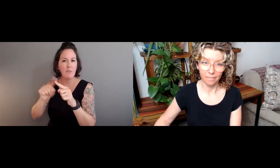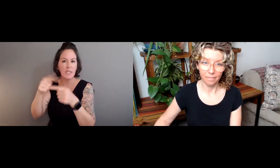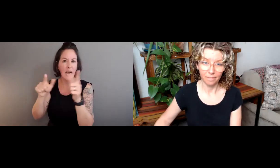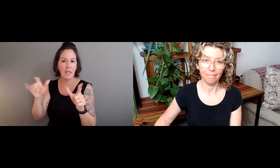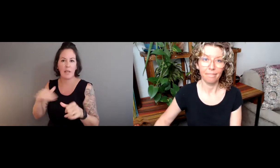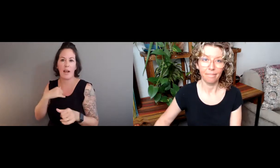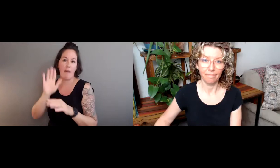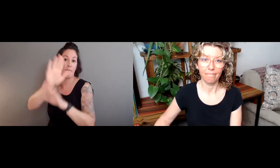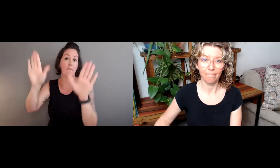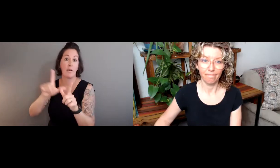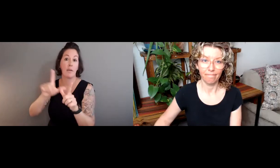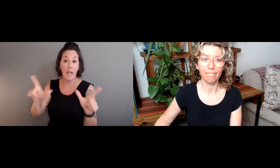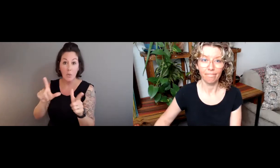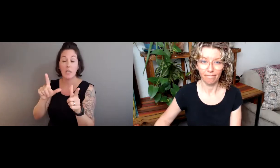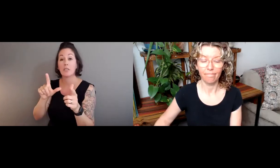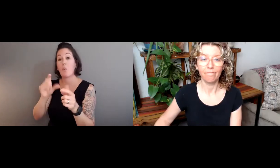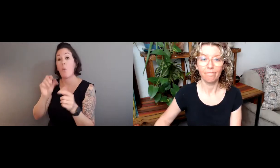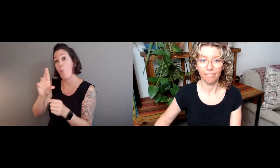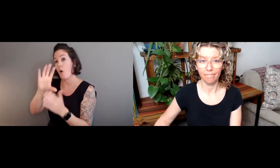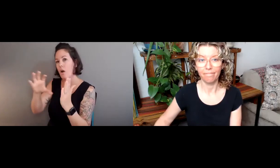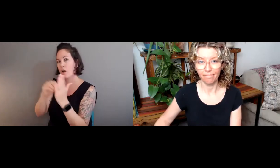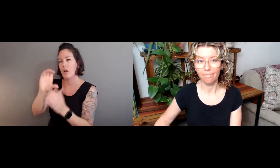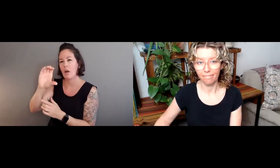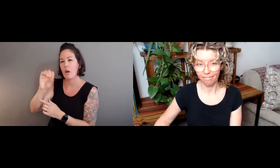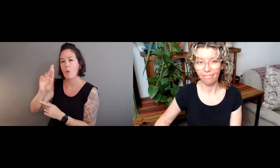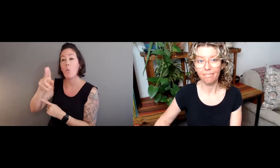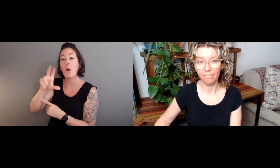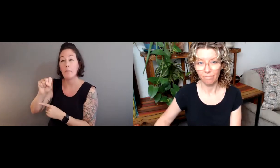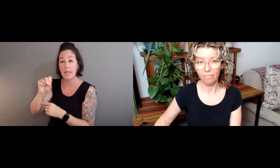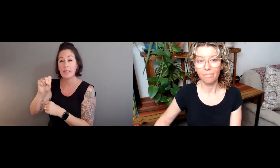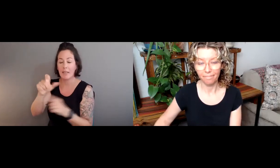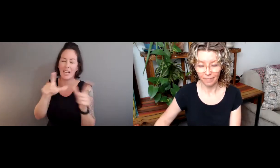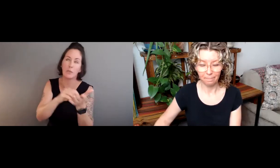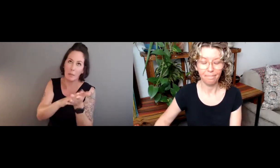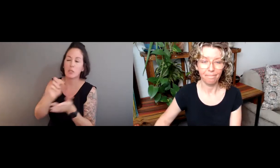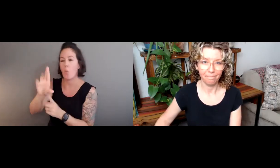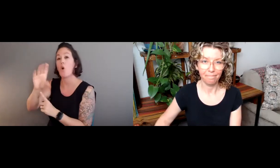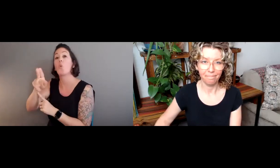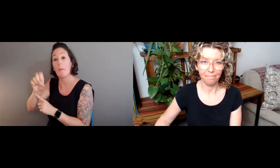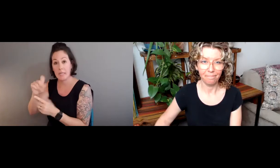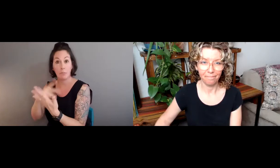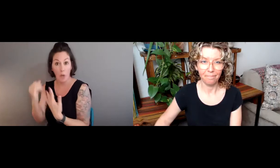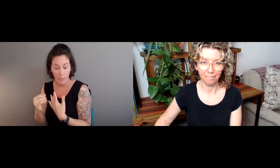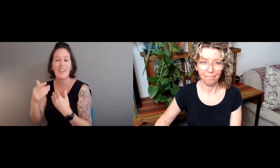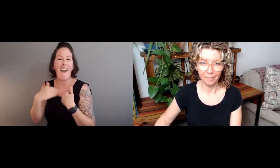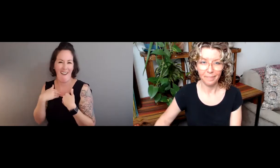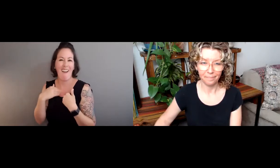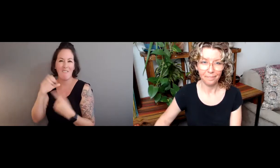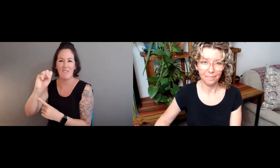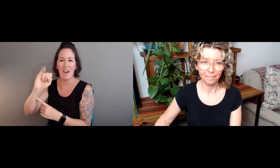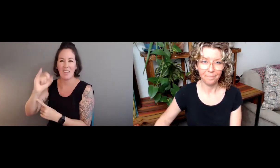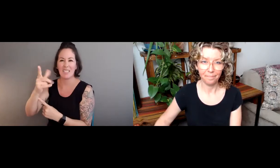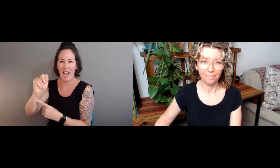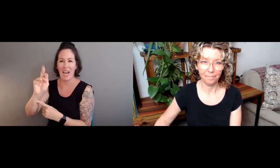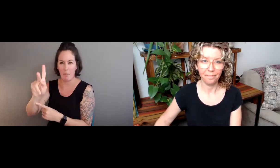with the sign bank. And there are different sign languages that have their languages or a corpus, either